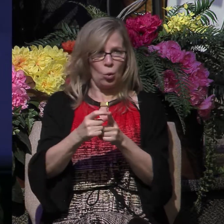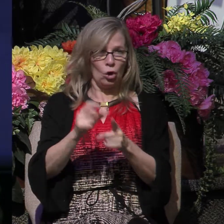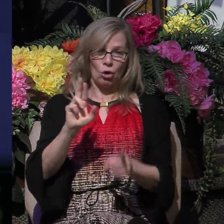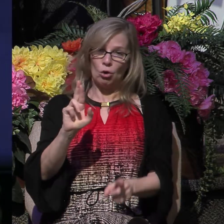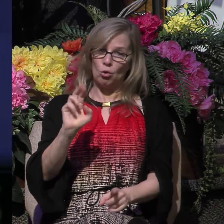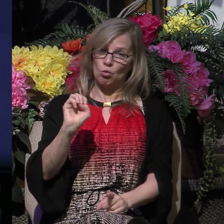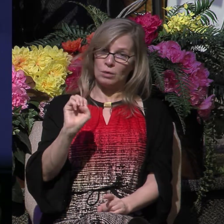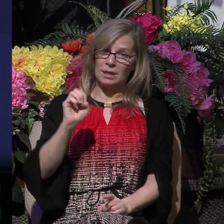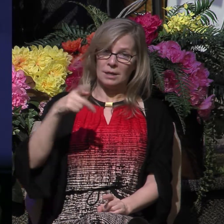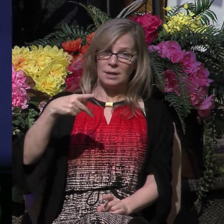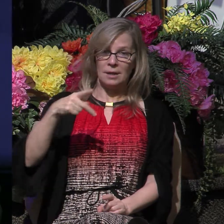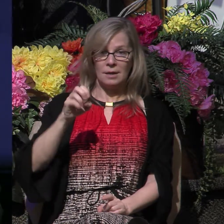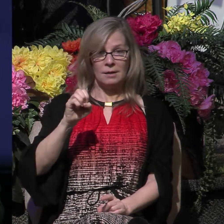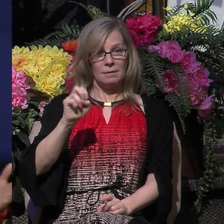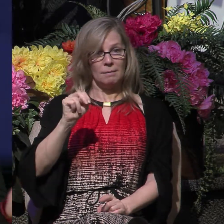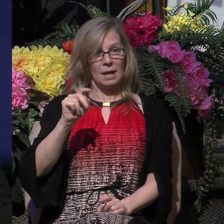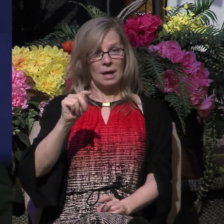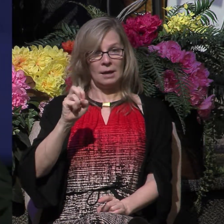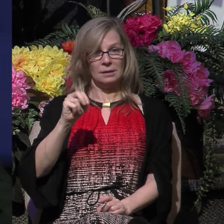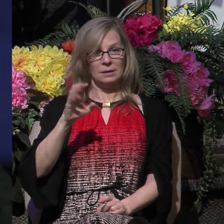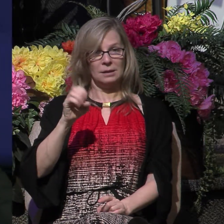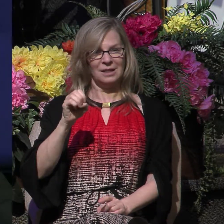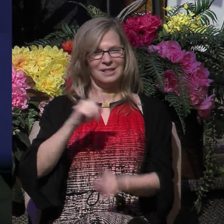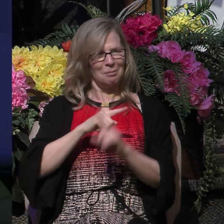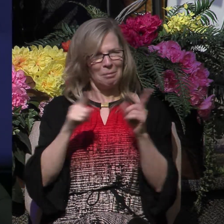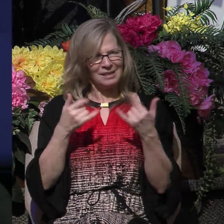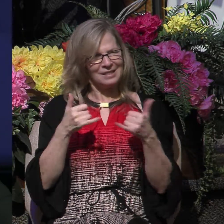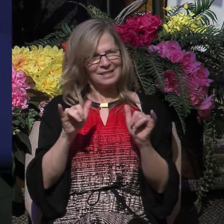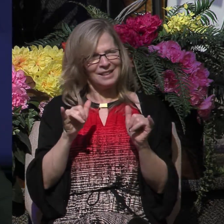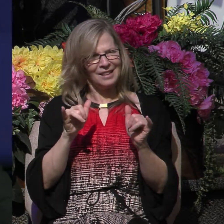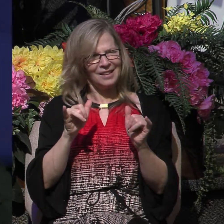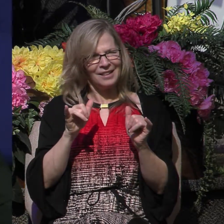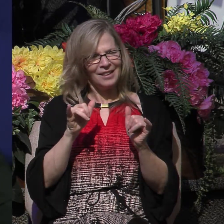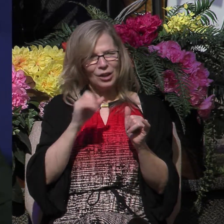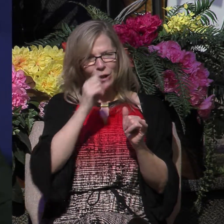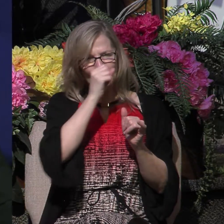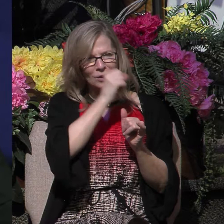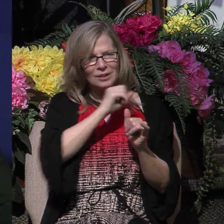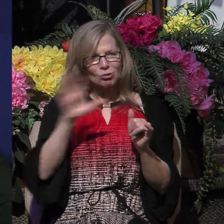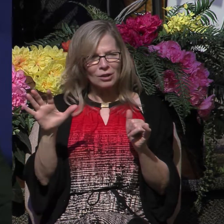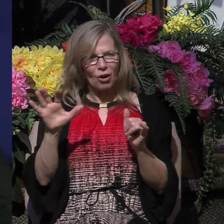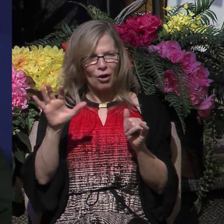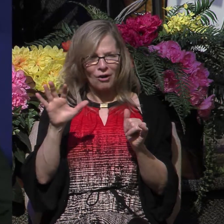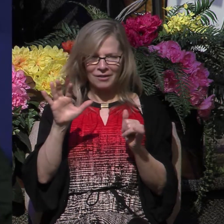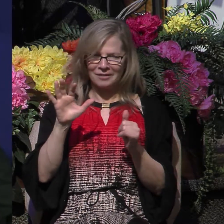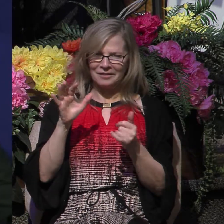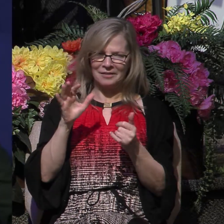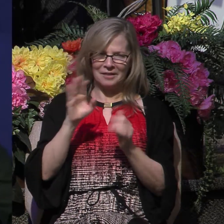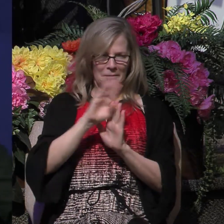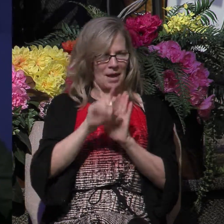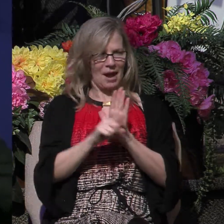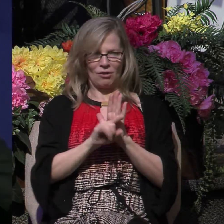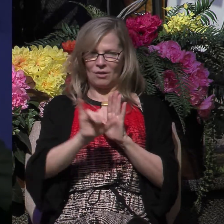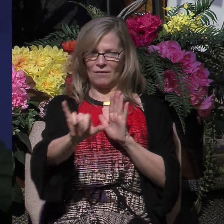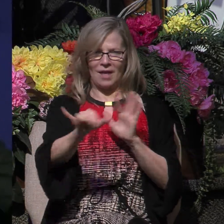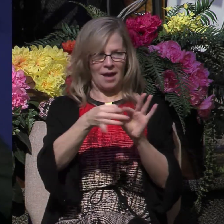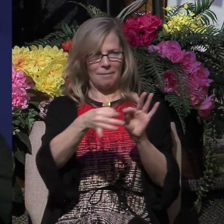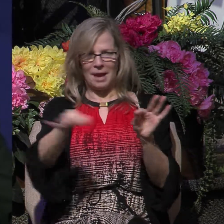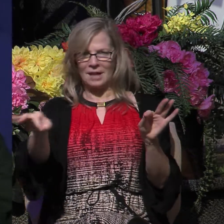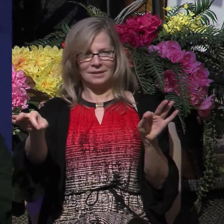is completely to disregard the context of this passage, as well as the context of the rest